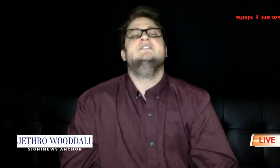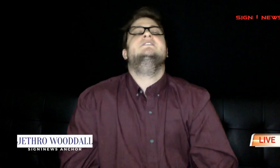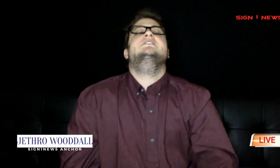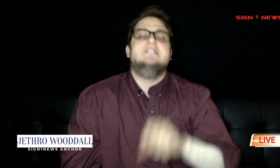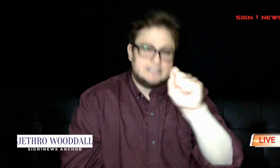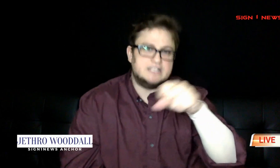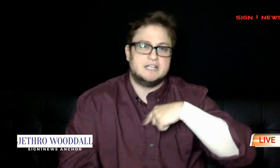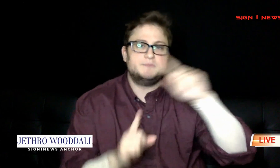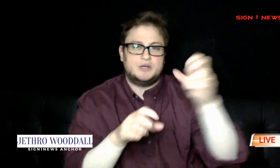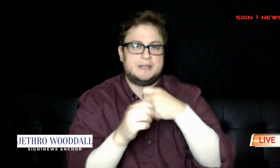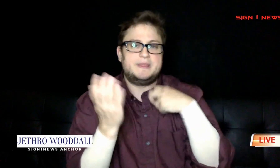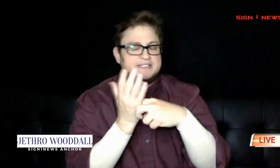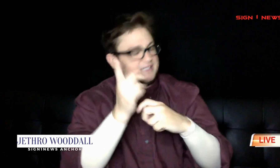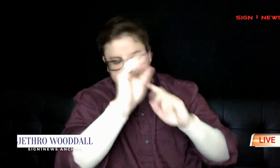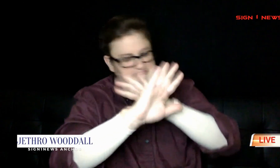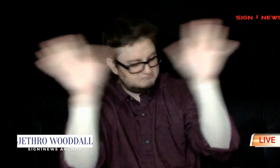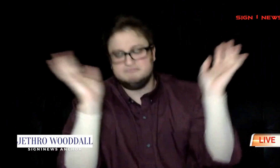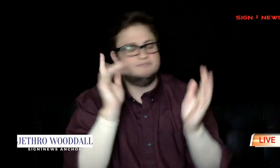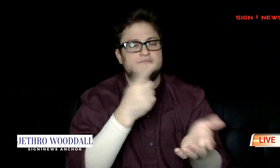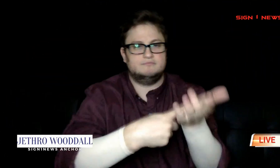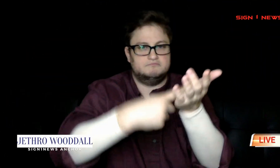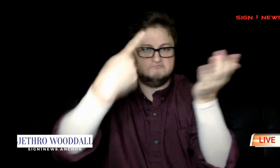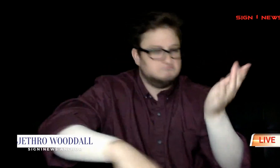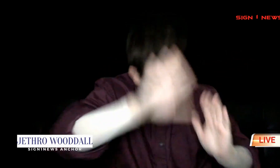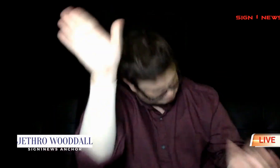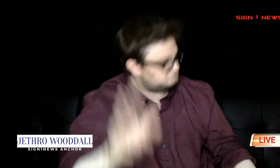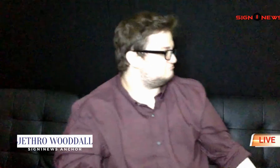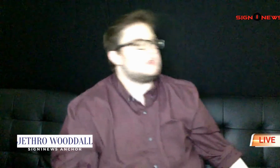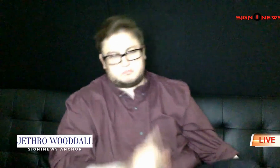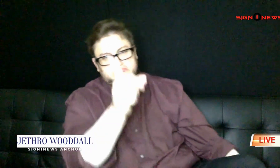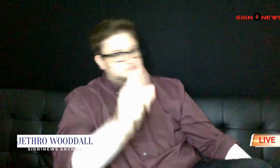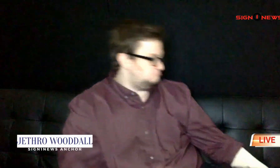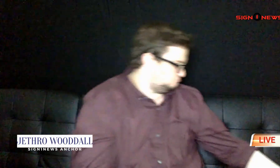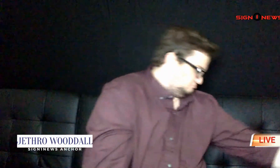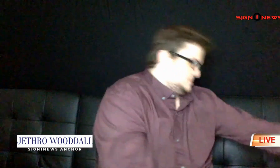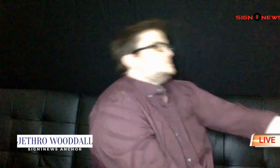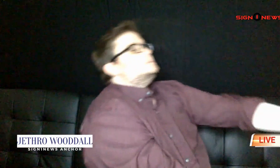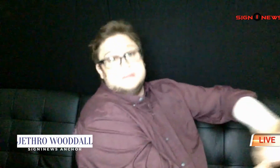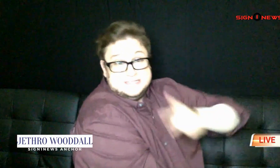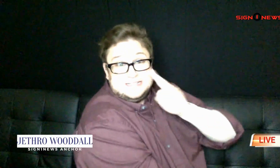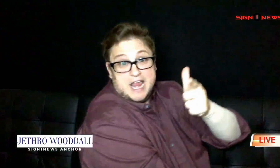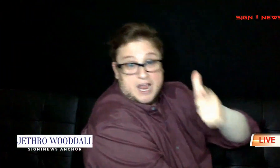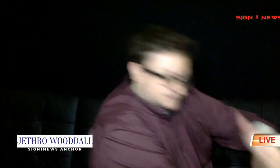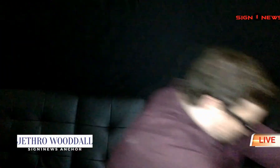And yes, I am going to go get a lottery ticket. End of discussion. See ya. Bye.